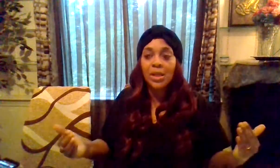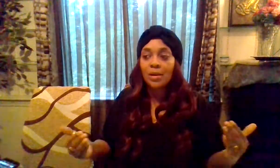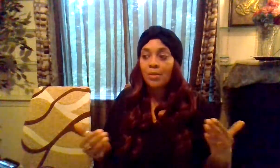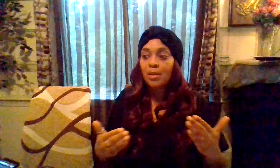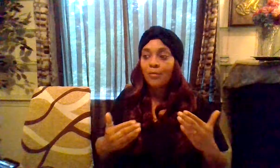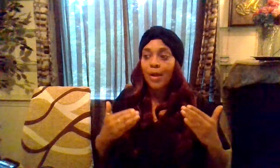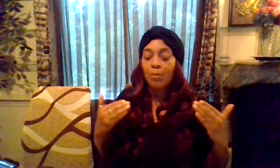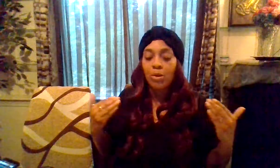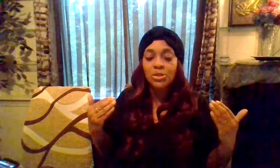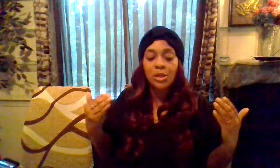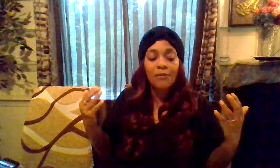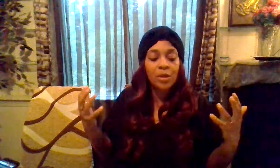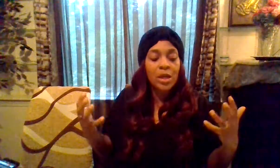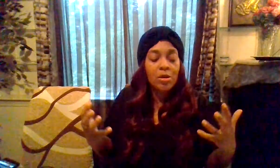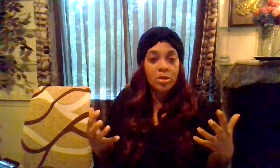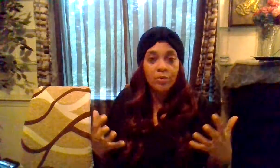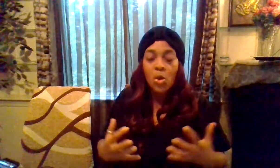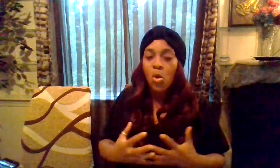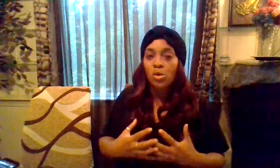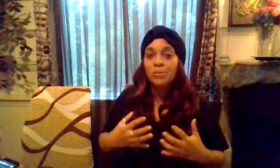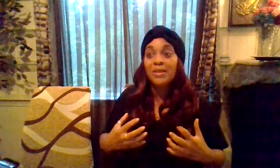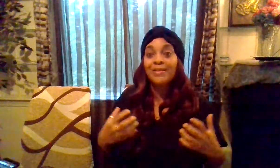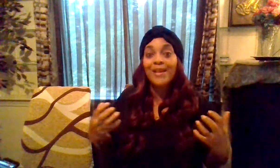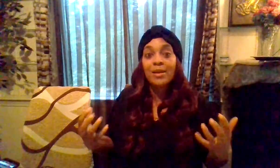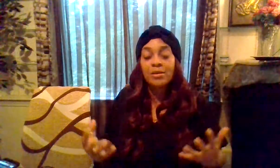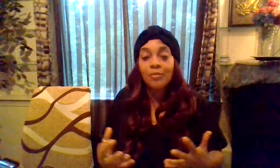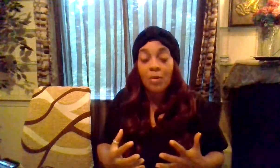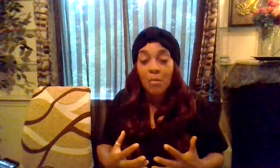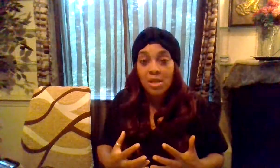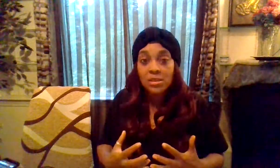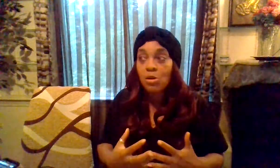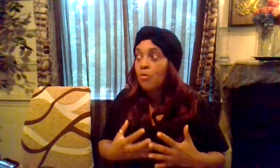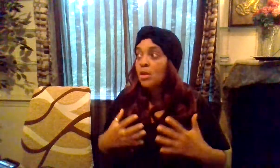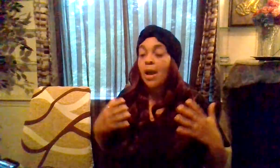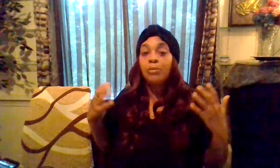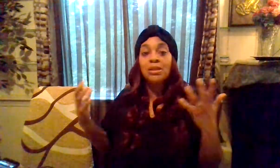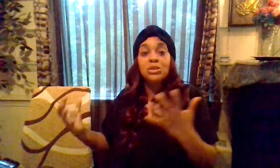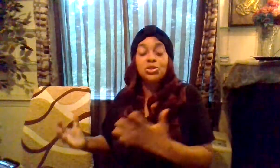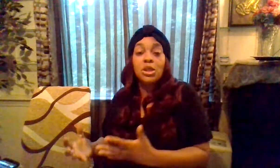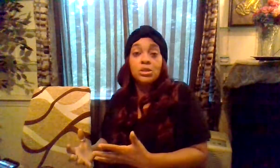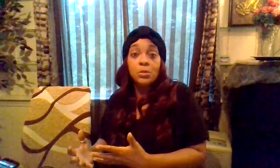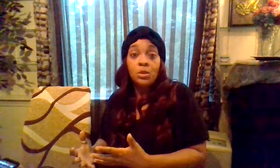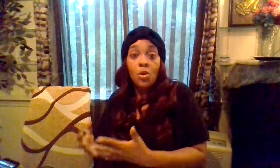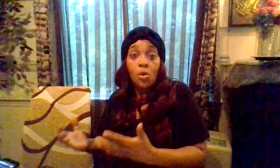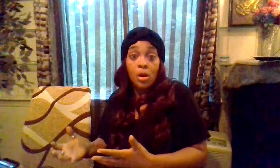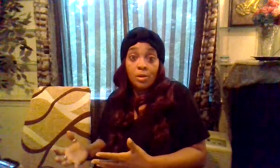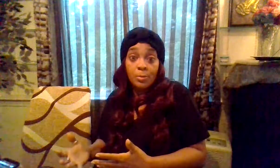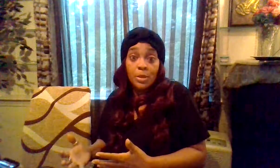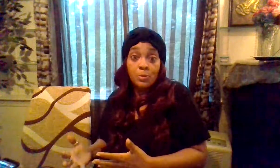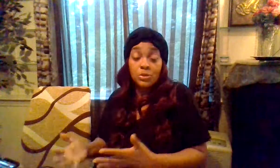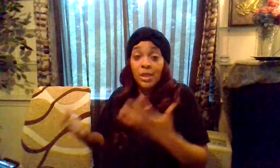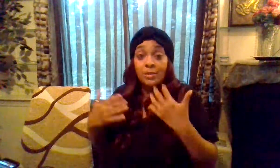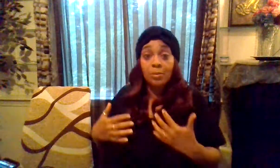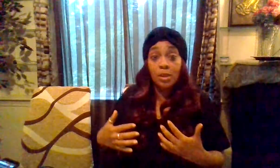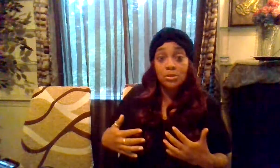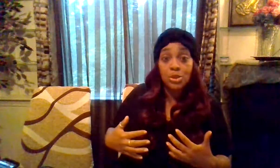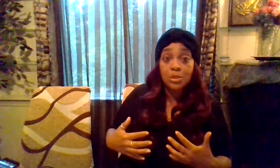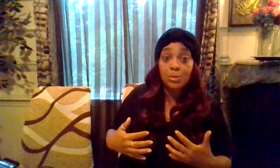in a vibration of a narrative or speaking negative of myself not placing judgment on other people's like they place judgment